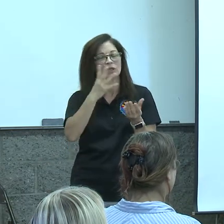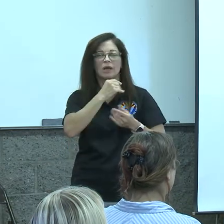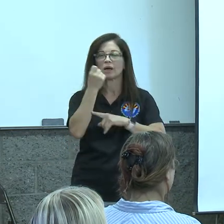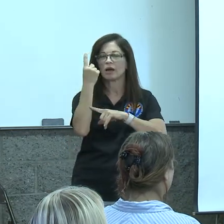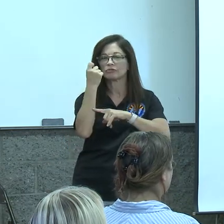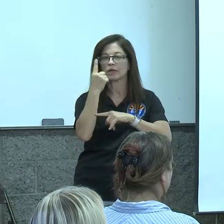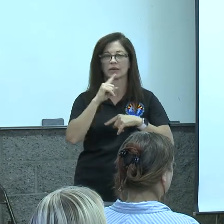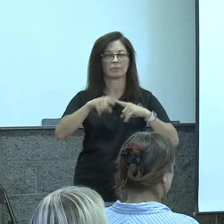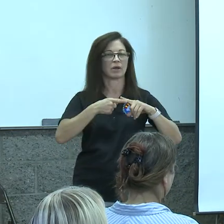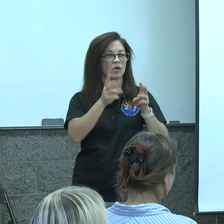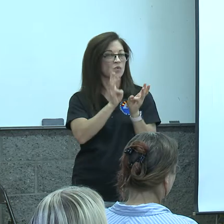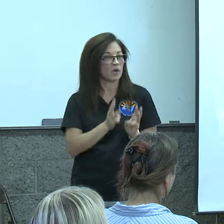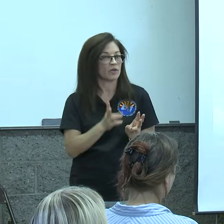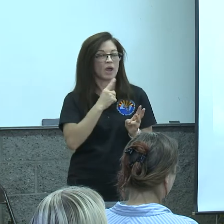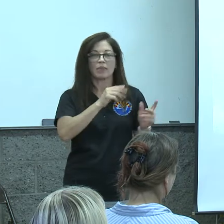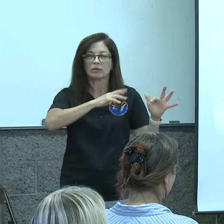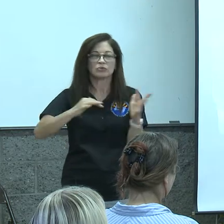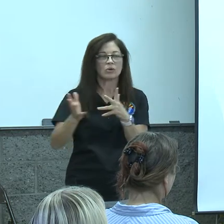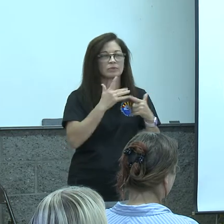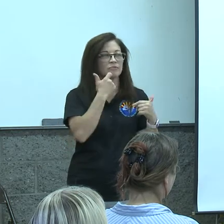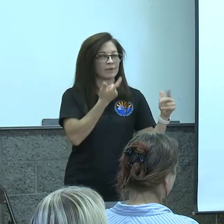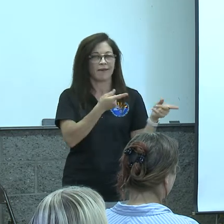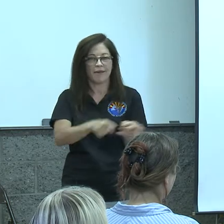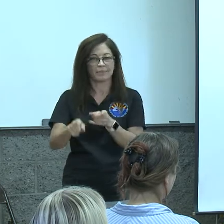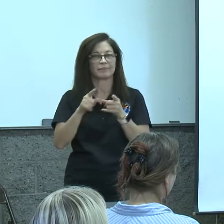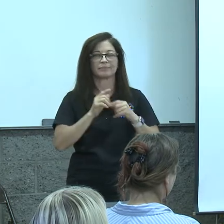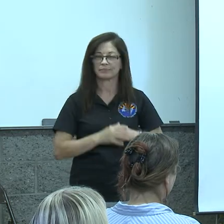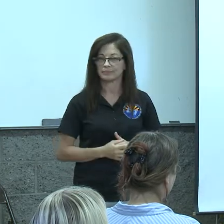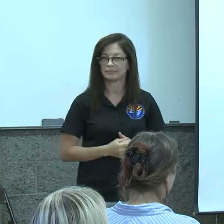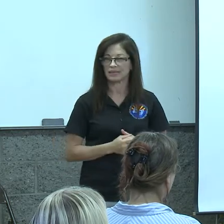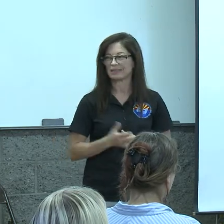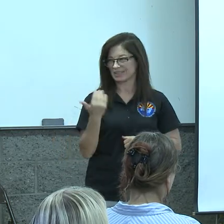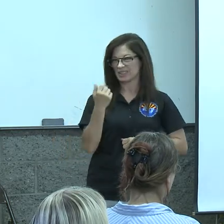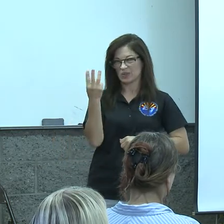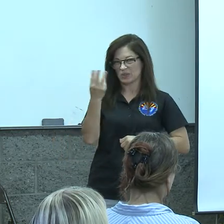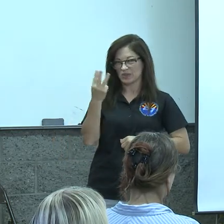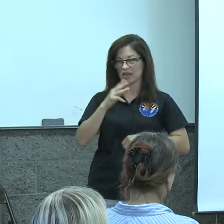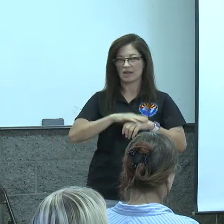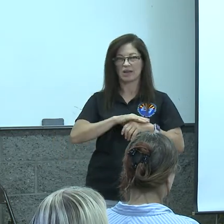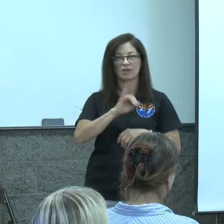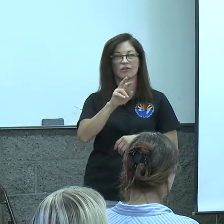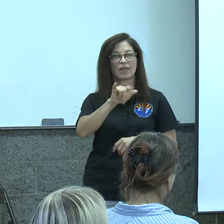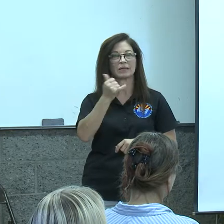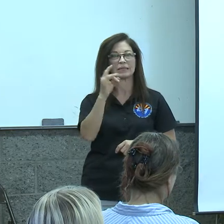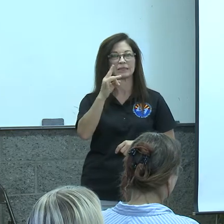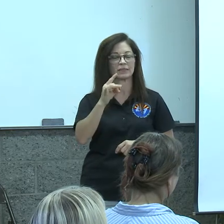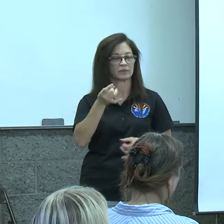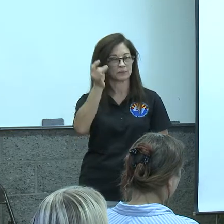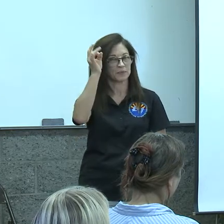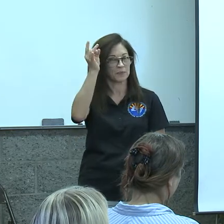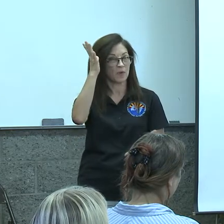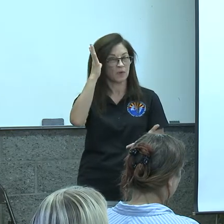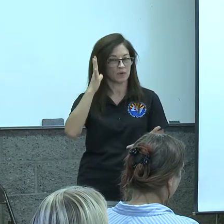to the weather and the storms that happen on wednesday the 18th it was quite an